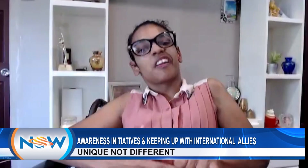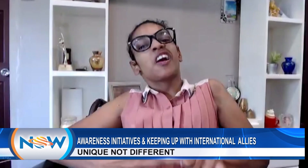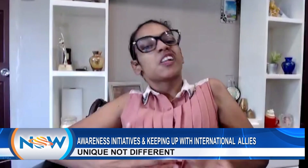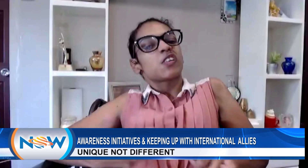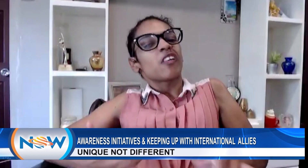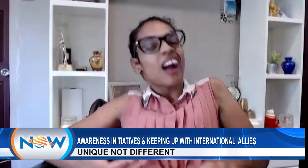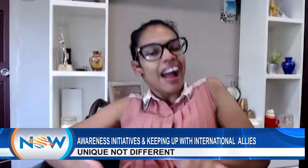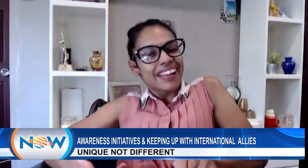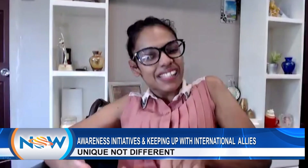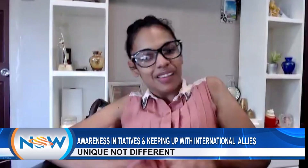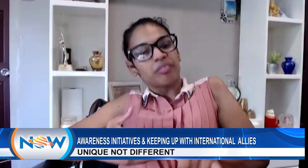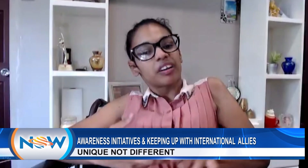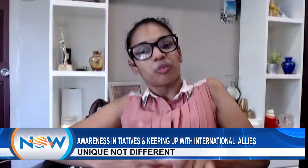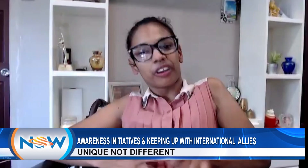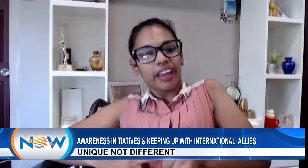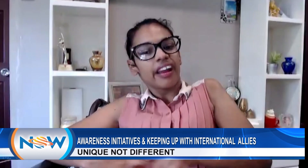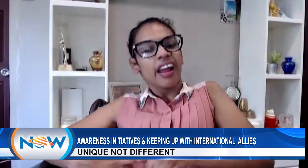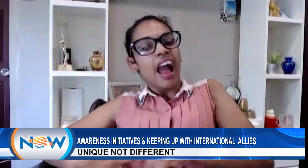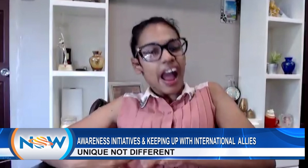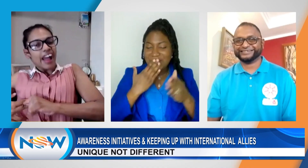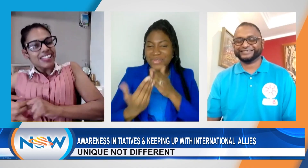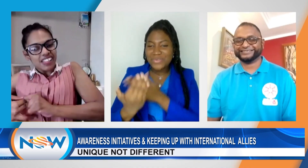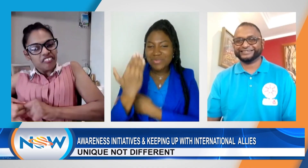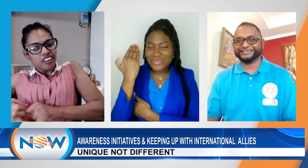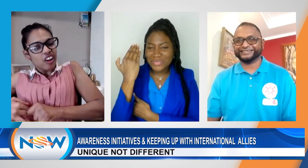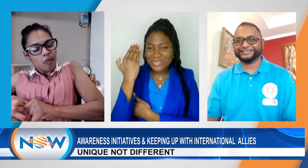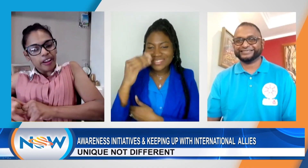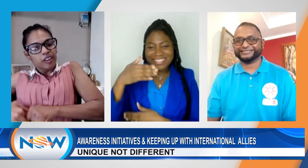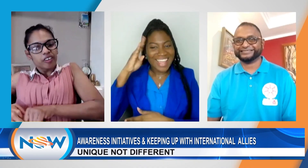So, hi, team. Good morning. Hi, Stephen. How are you?